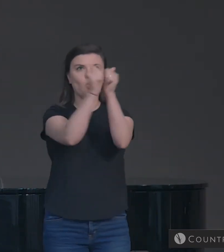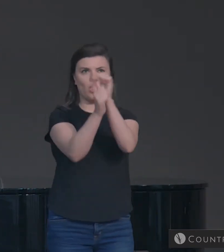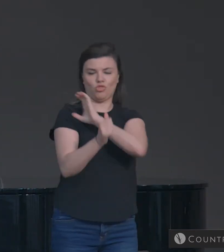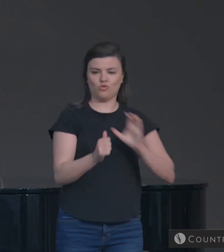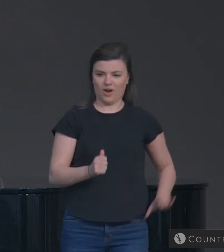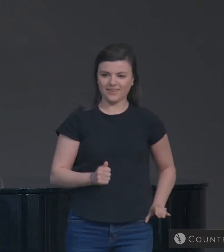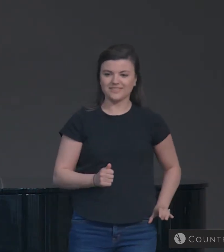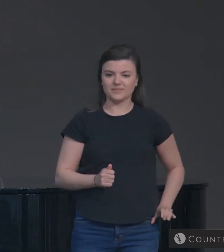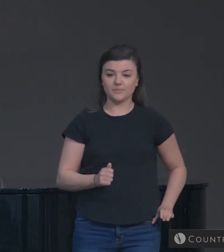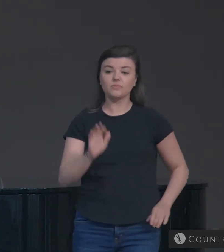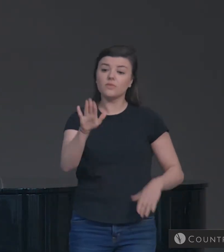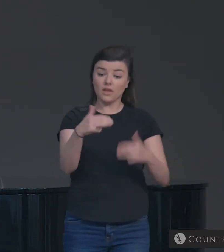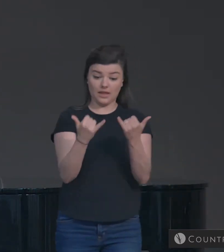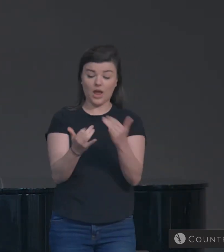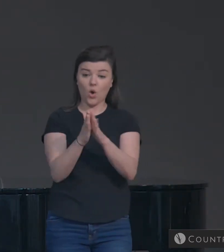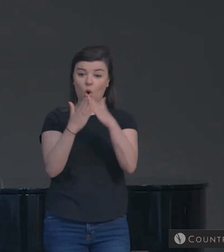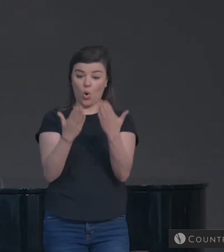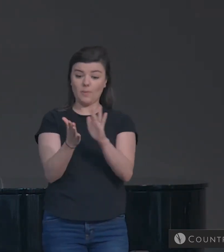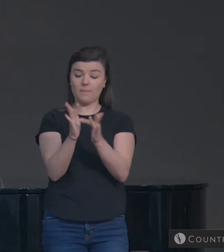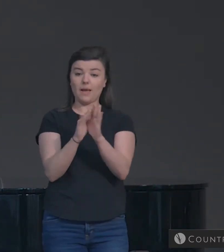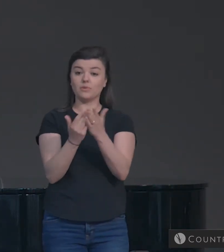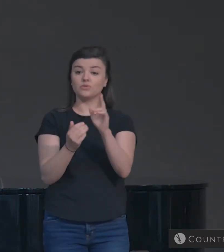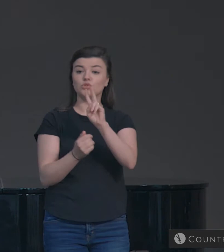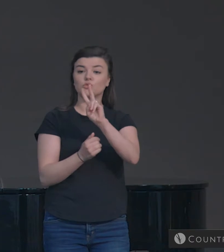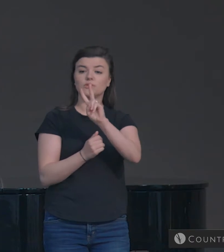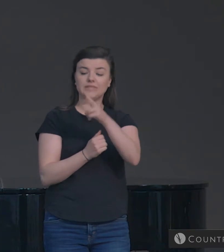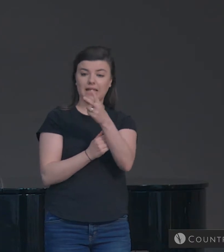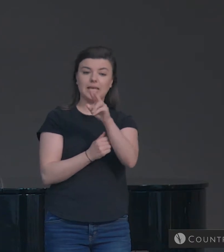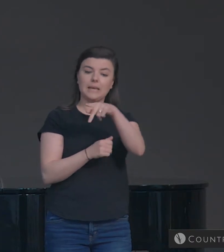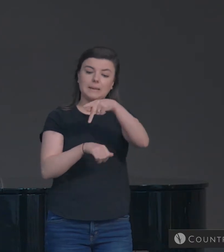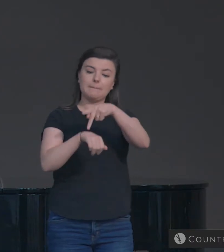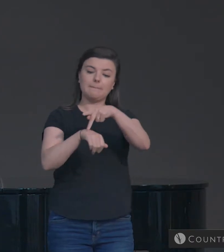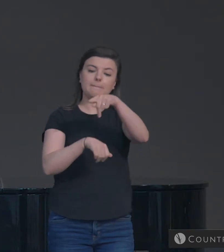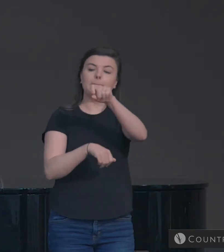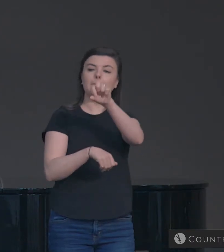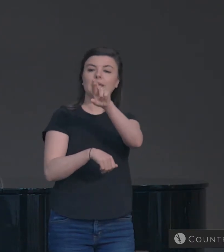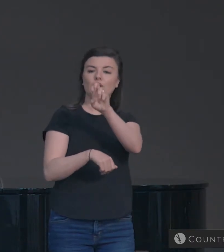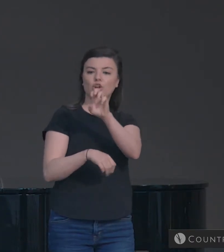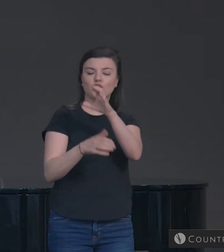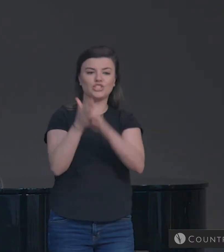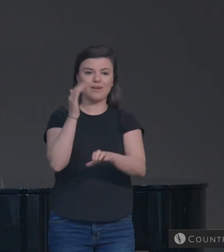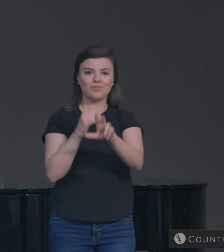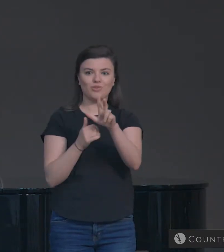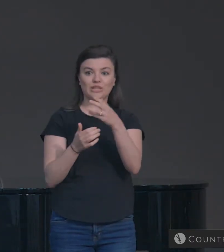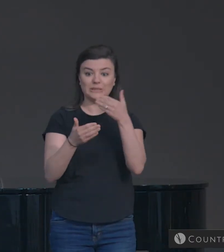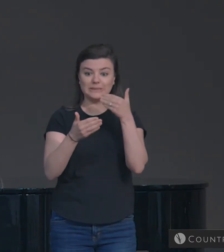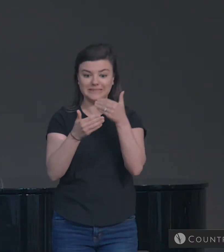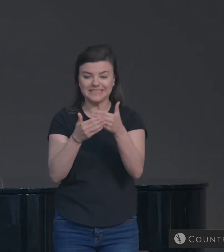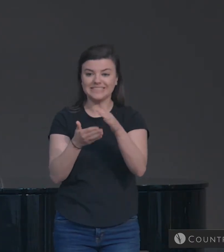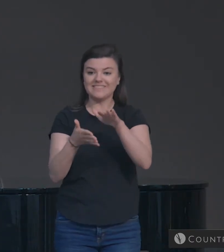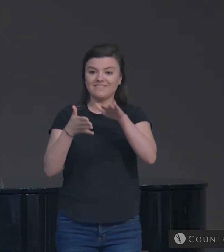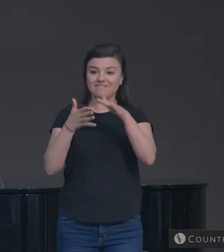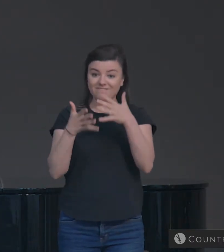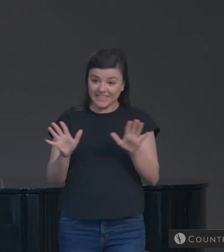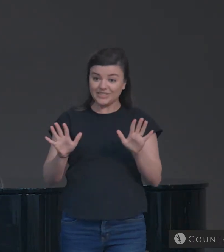your Bibles to the book of 2 Peter, chapter 3. We're almost done with this book. We've been